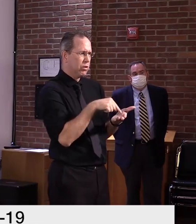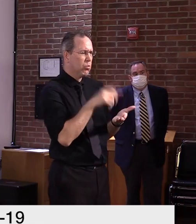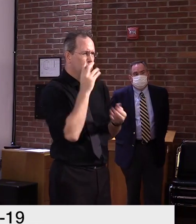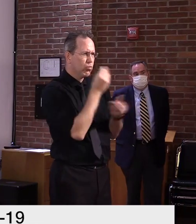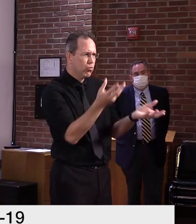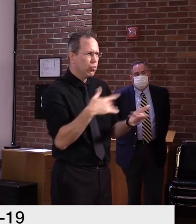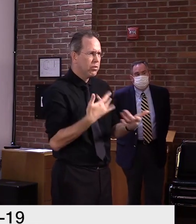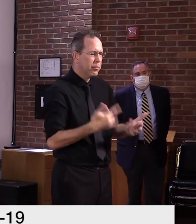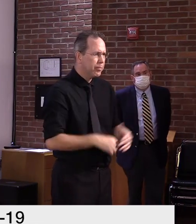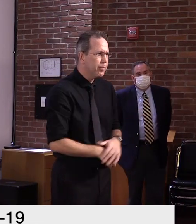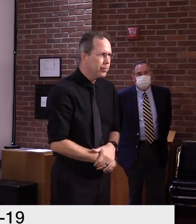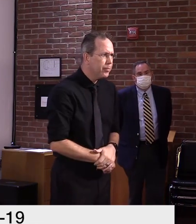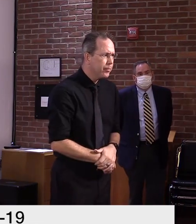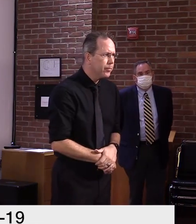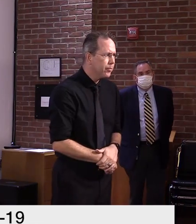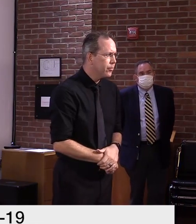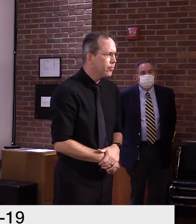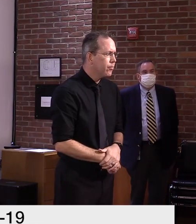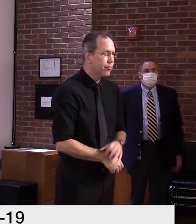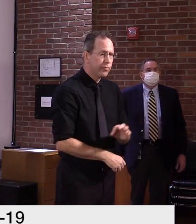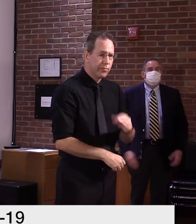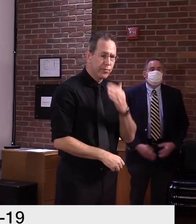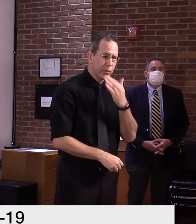Great. Thank you very much. Appreciate your time.